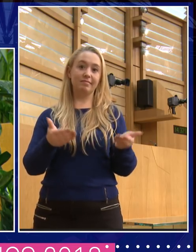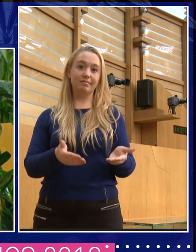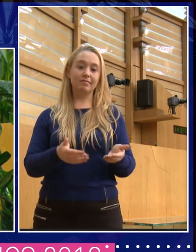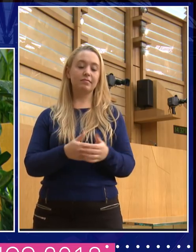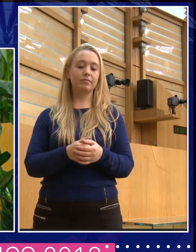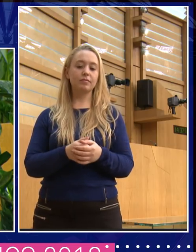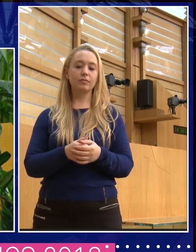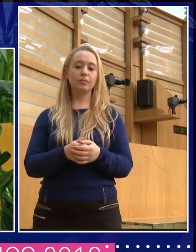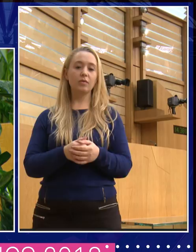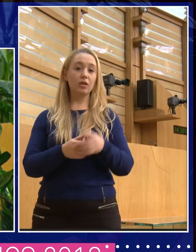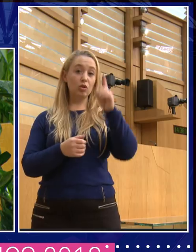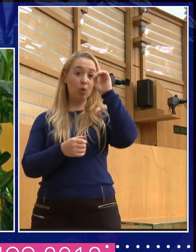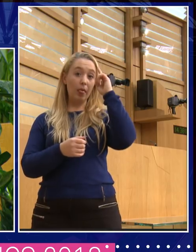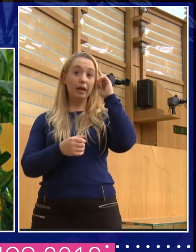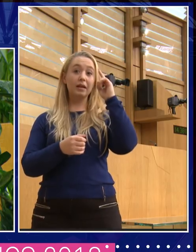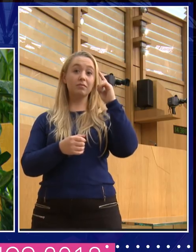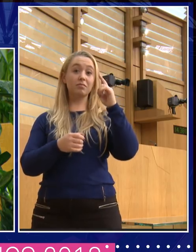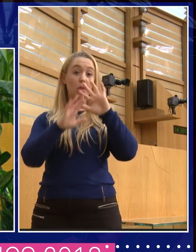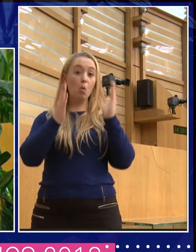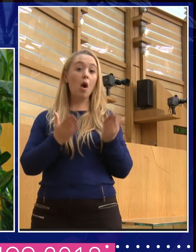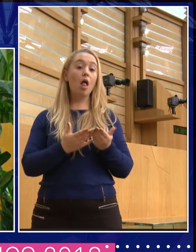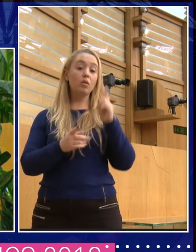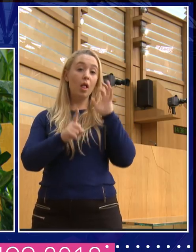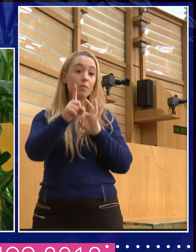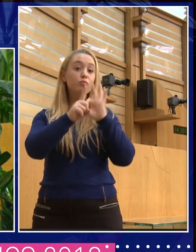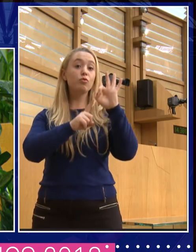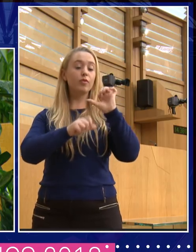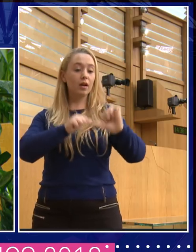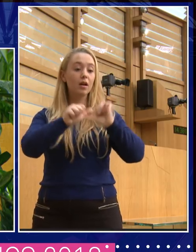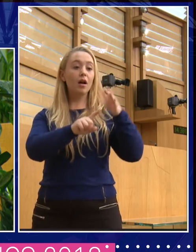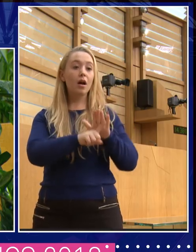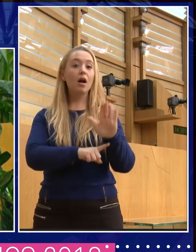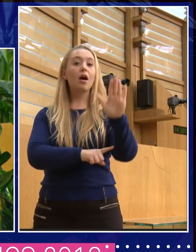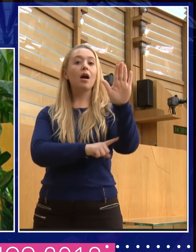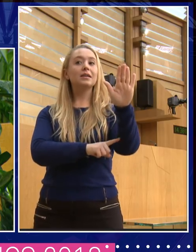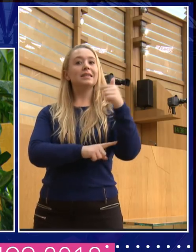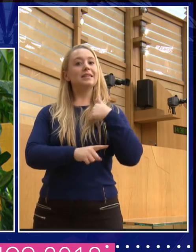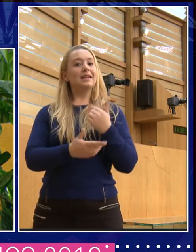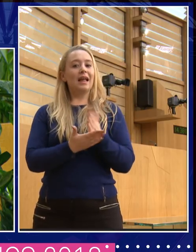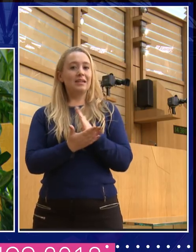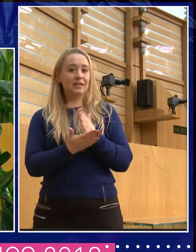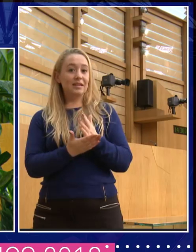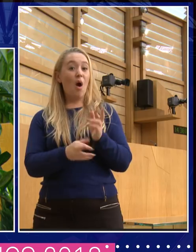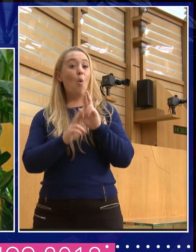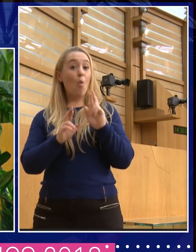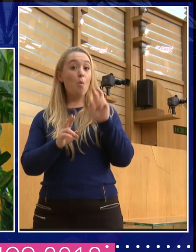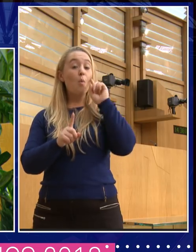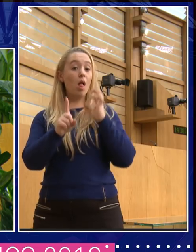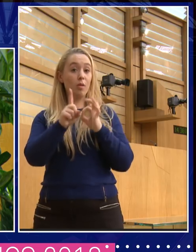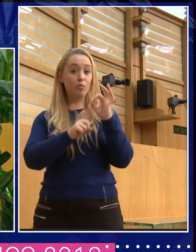things are going to go on going up? I'm really not sure that I do. I mean, I hope, I hope so. And I